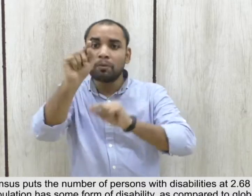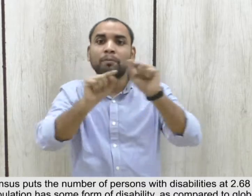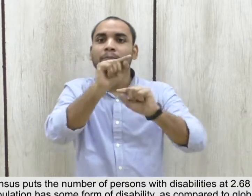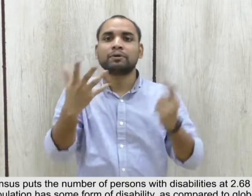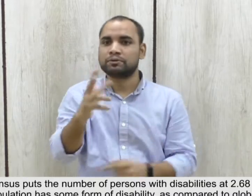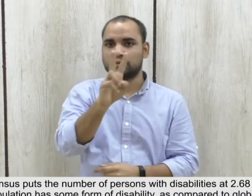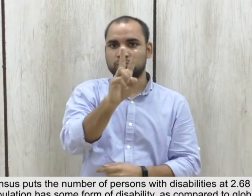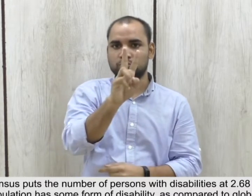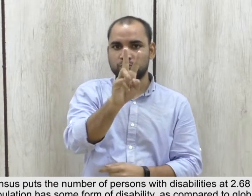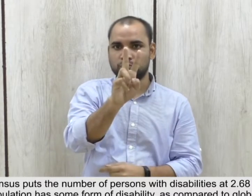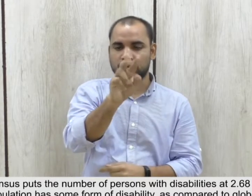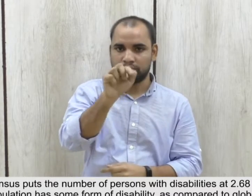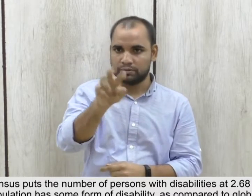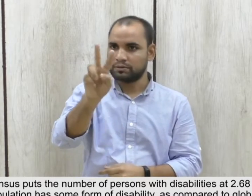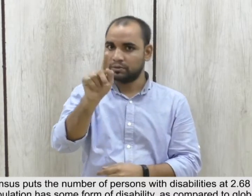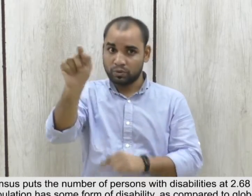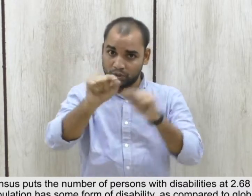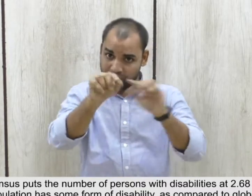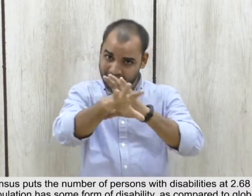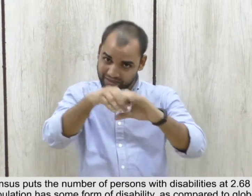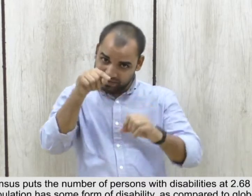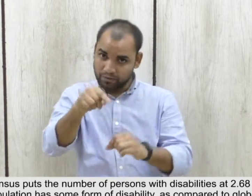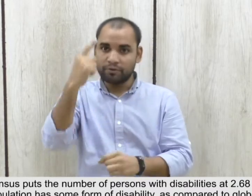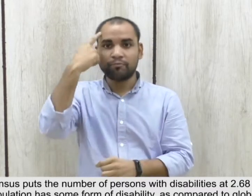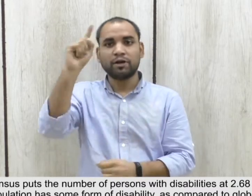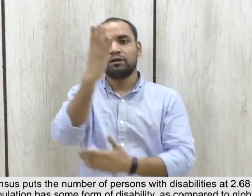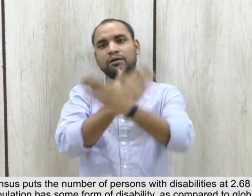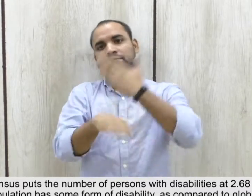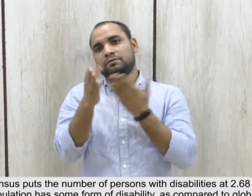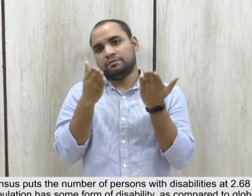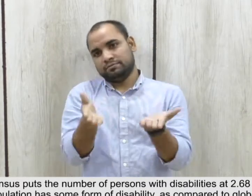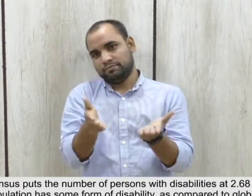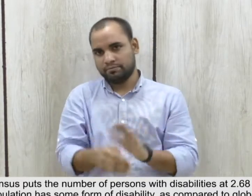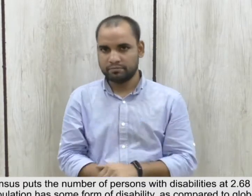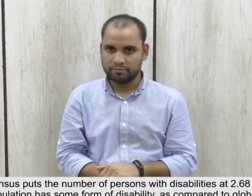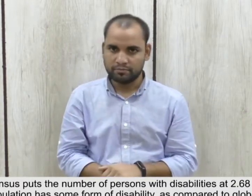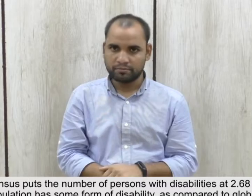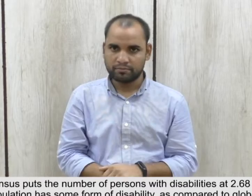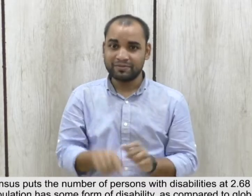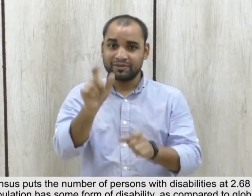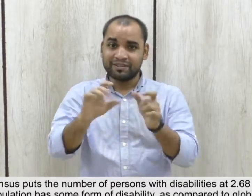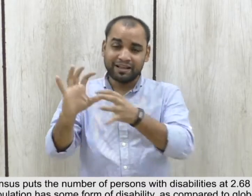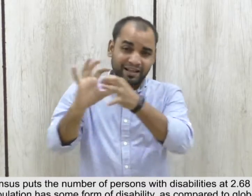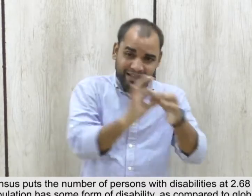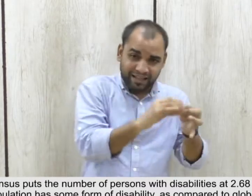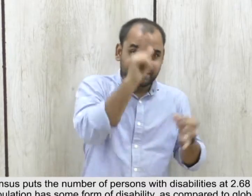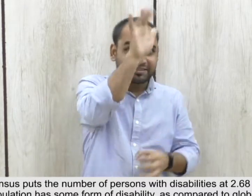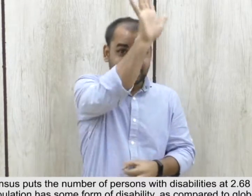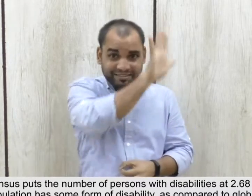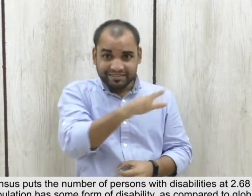has some form of disability as compared to global average of 15%.